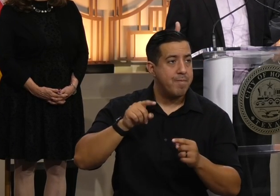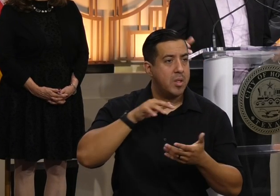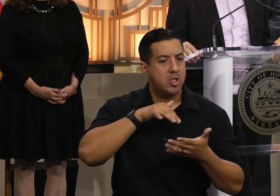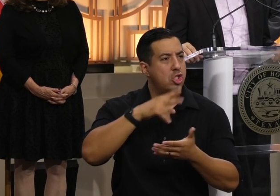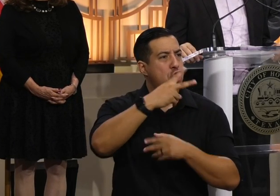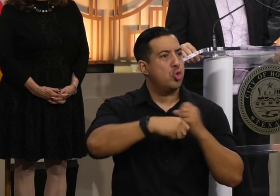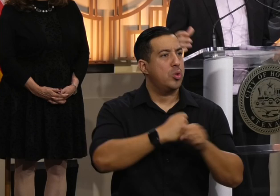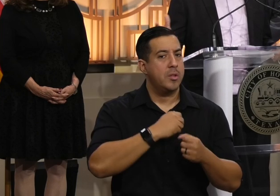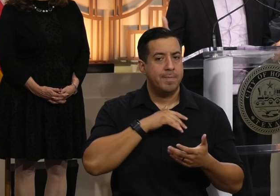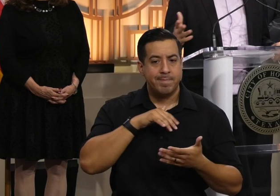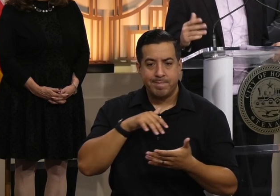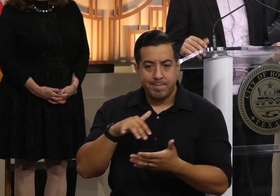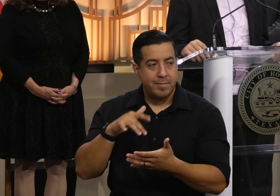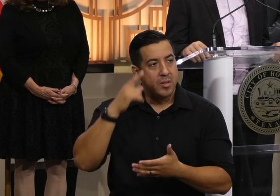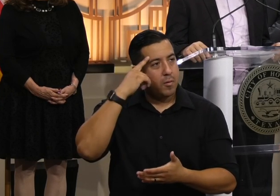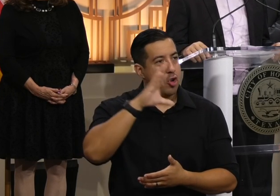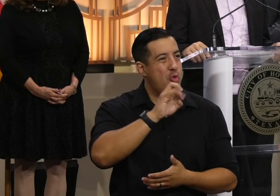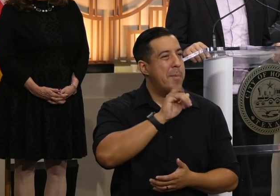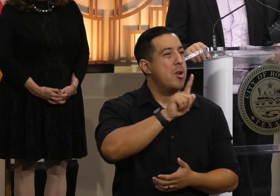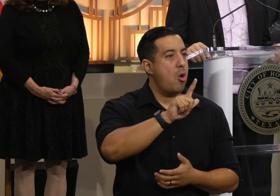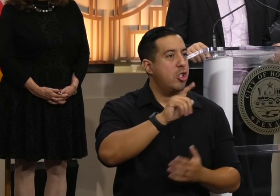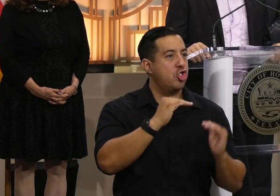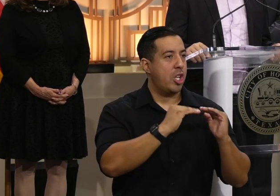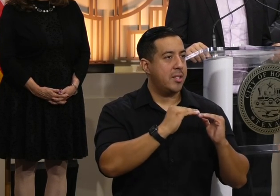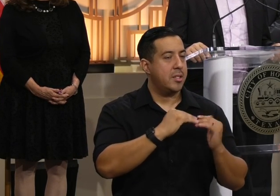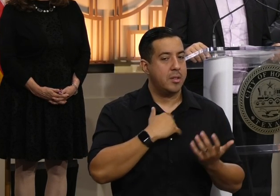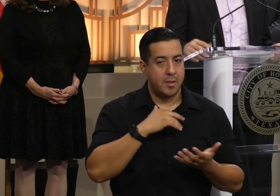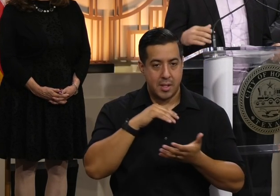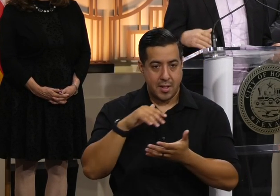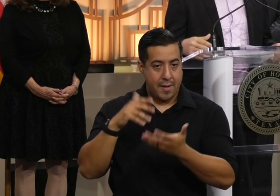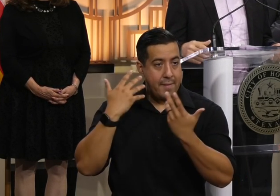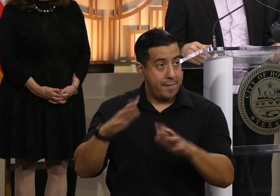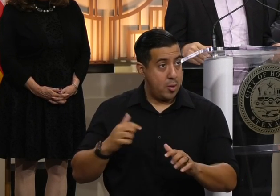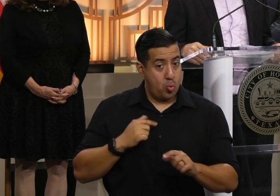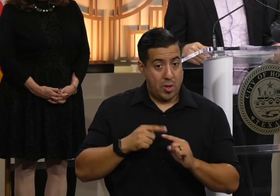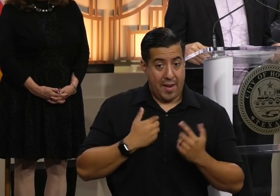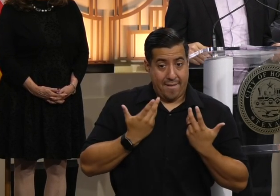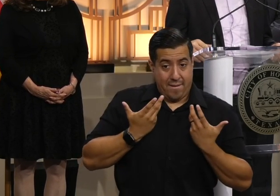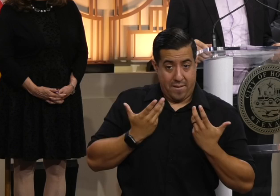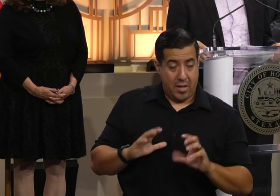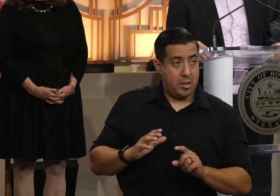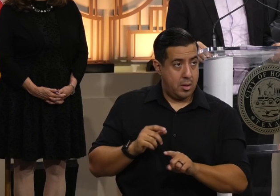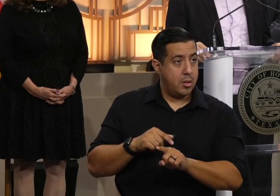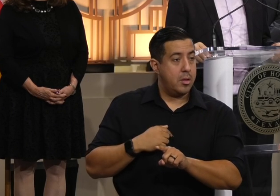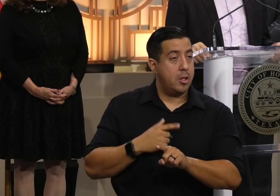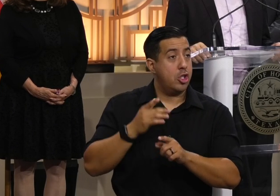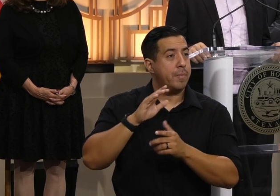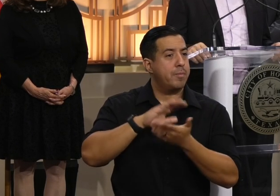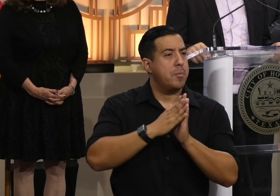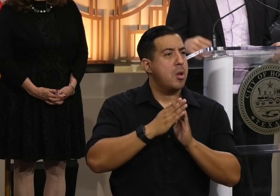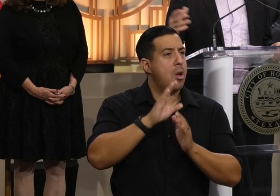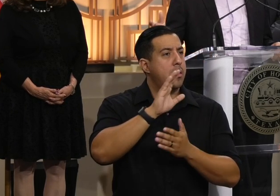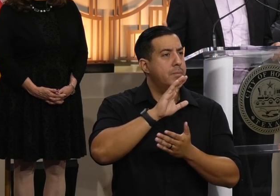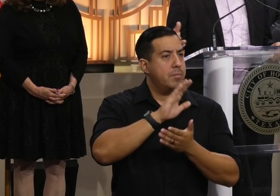for two years. I studied criminal justice. But and then after finishing the community community college, I